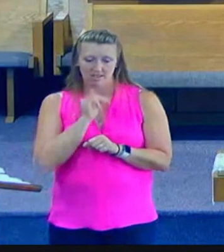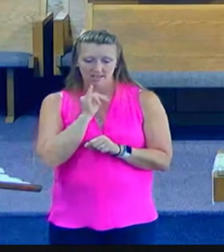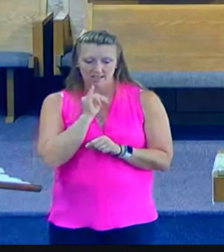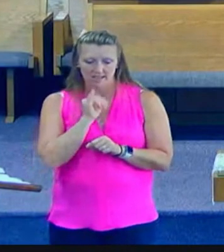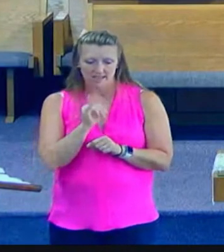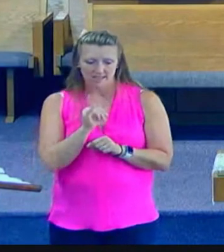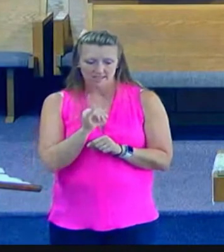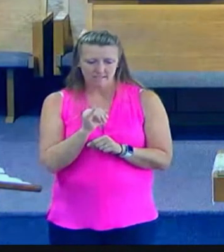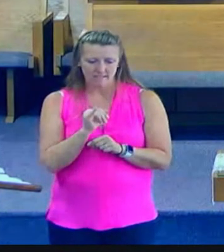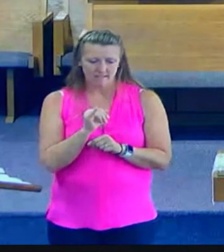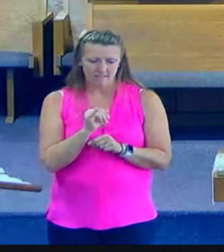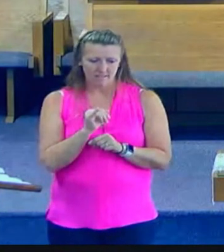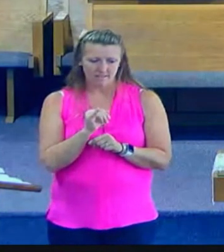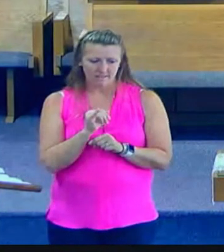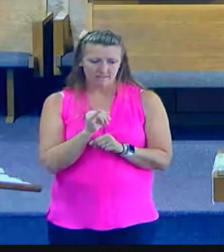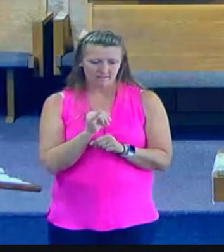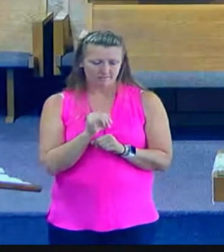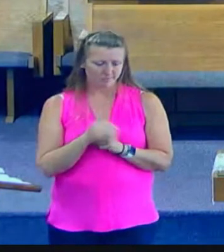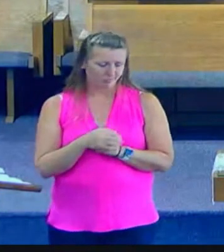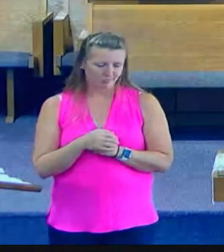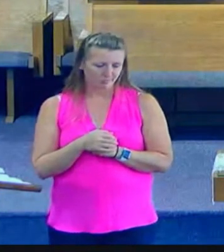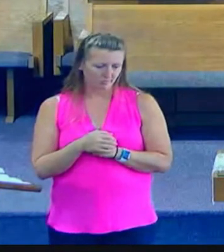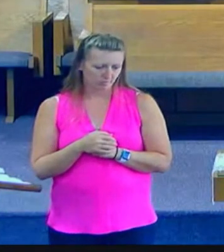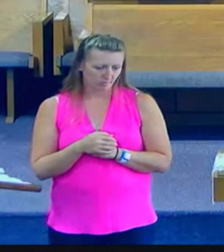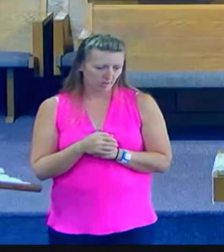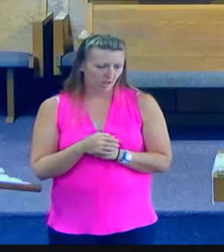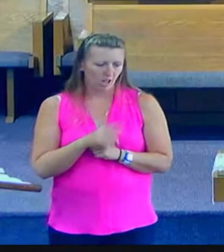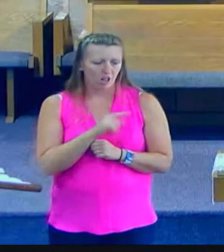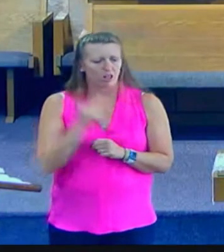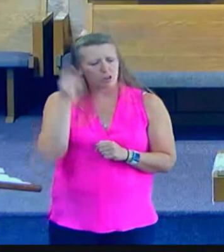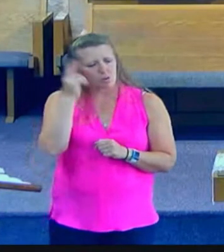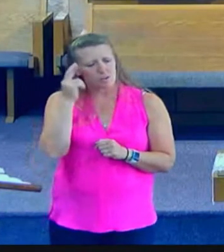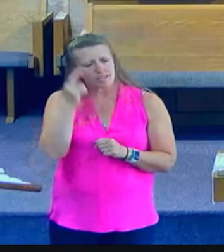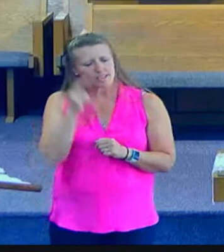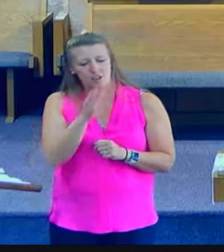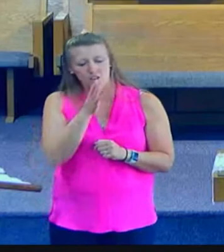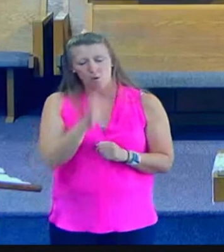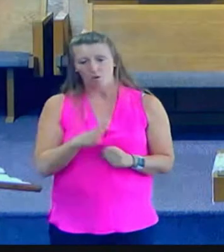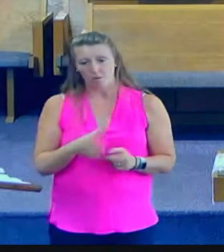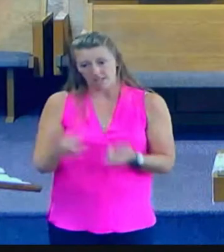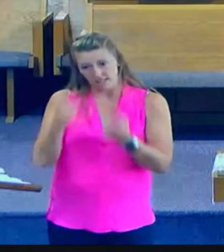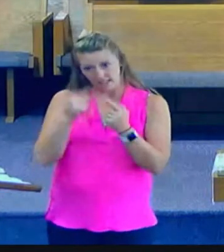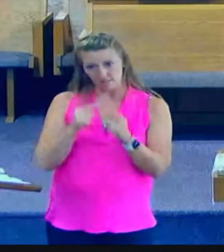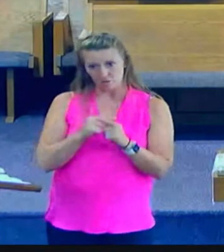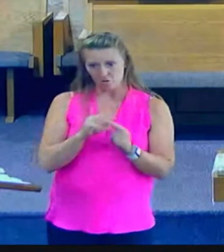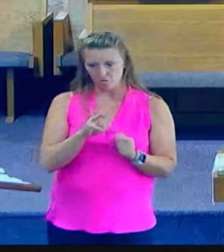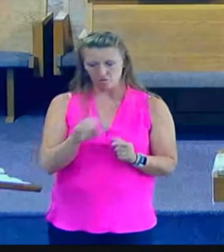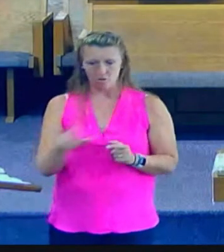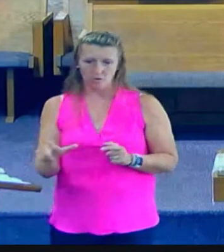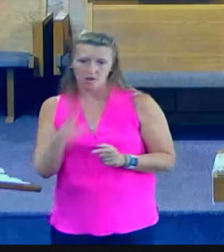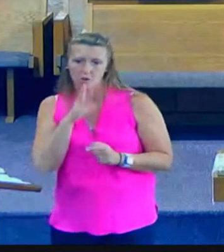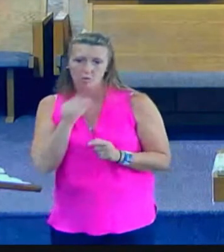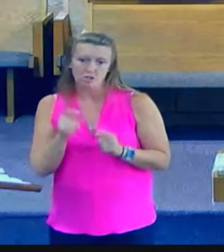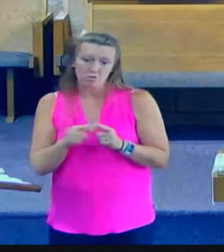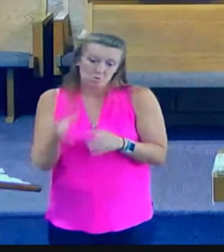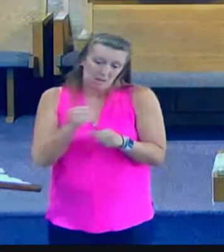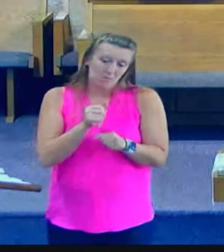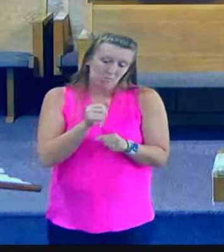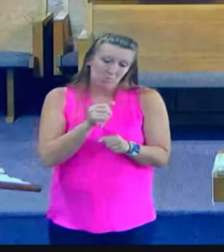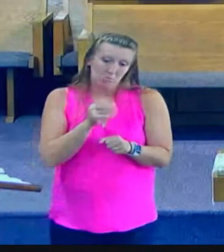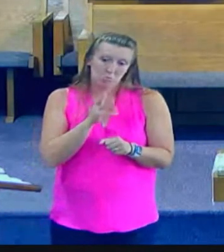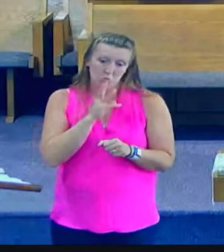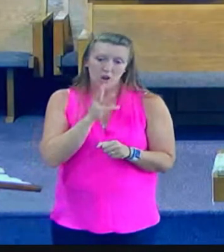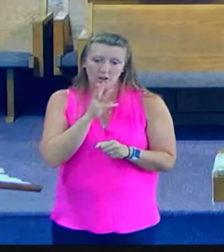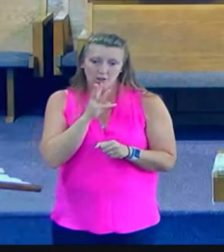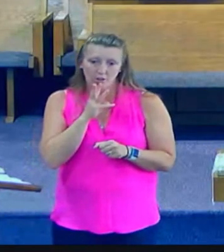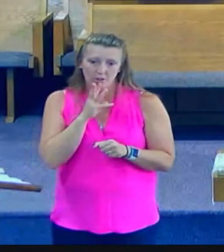very reason this woman came to the well was to get water she got something far better than she actually came for and